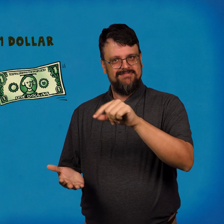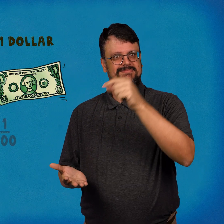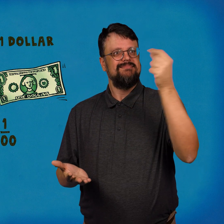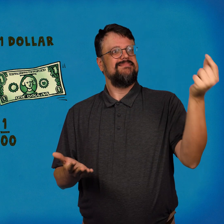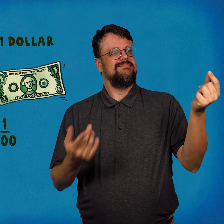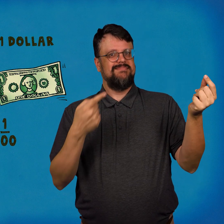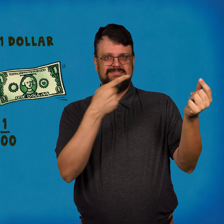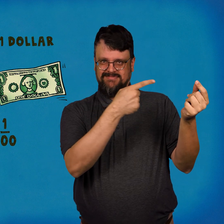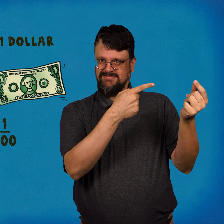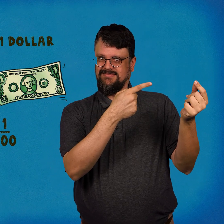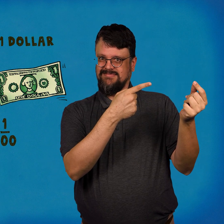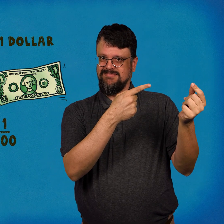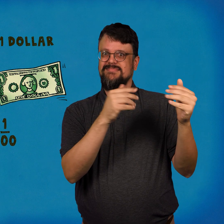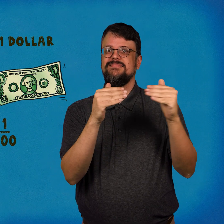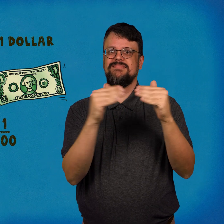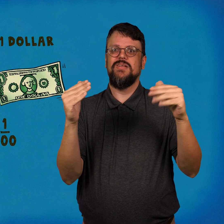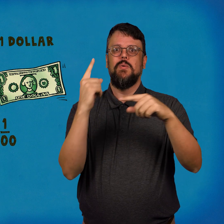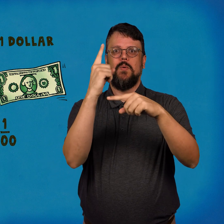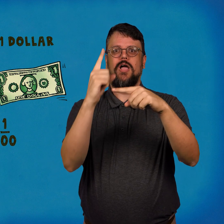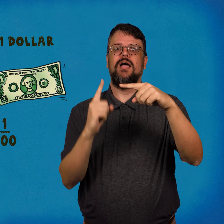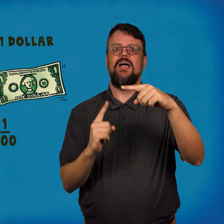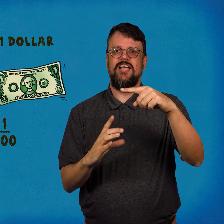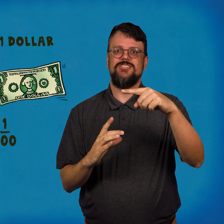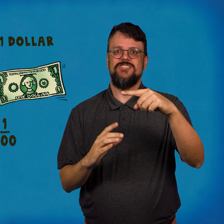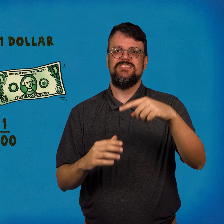Each penny is one one hundredth of a dollar.